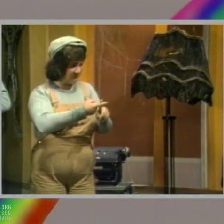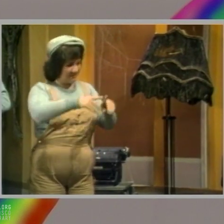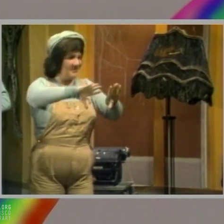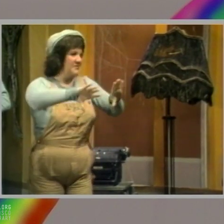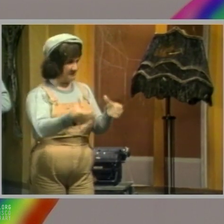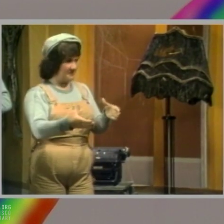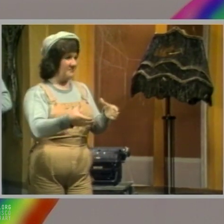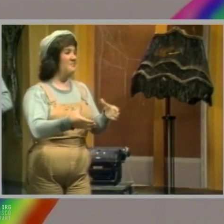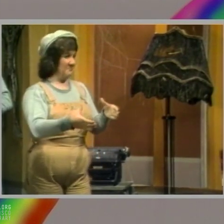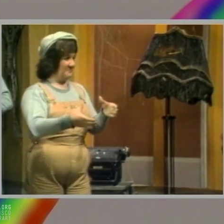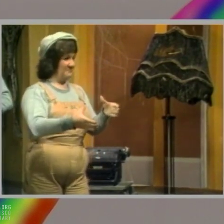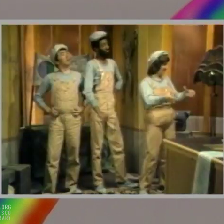Bunch.